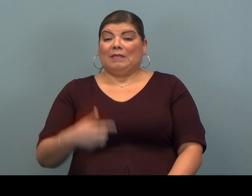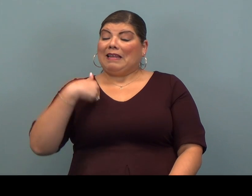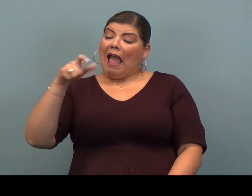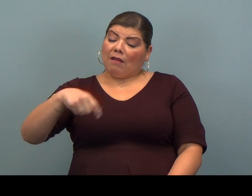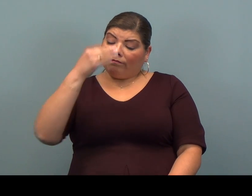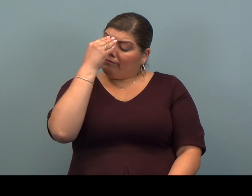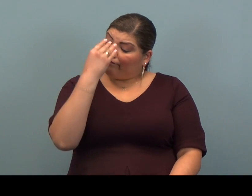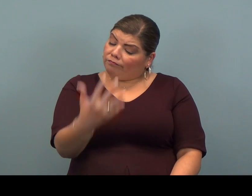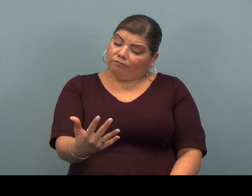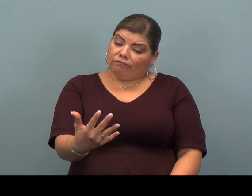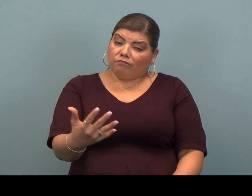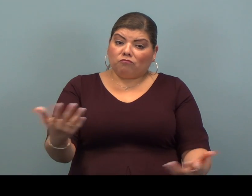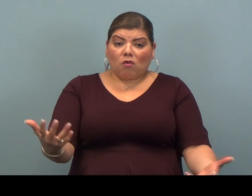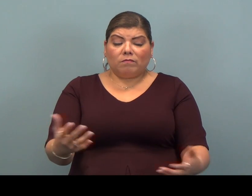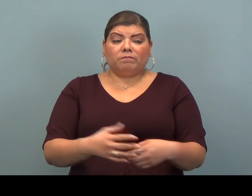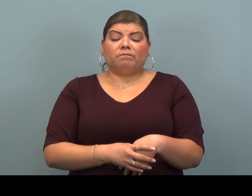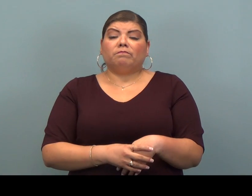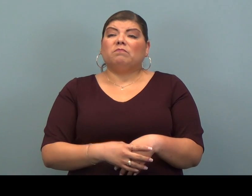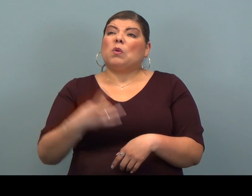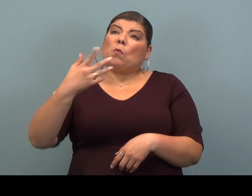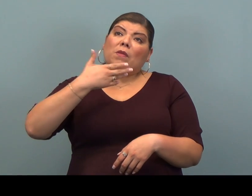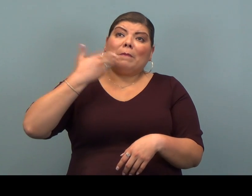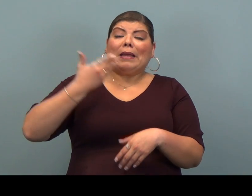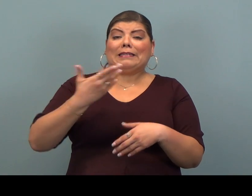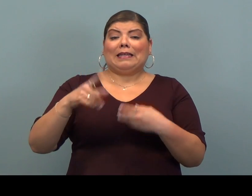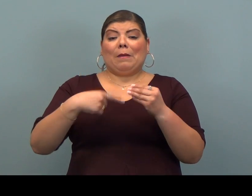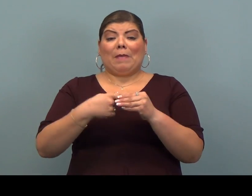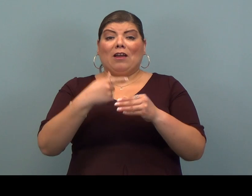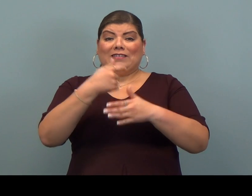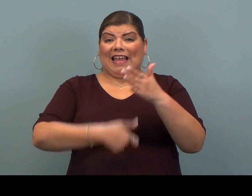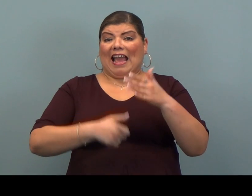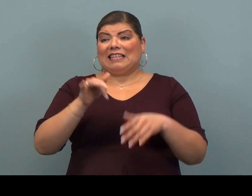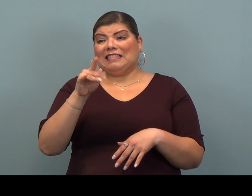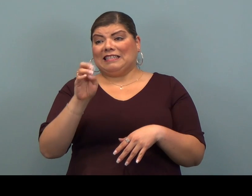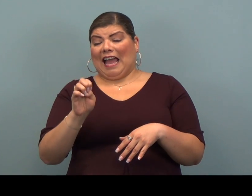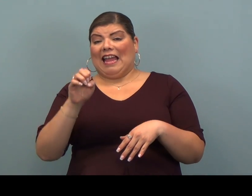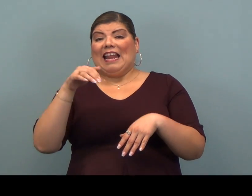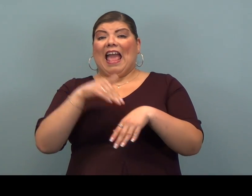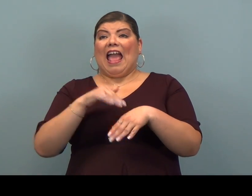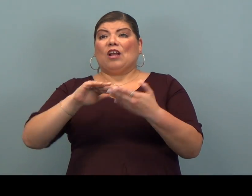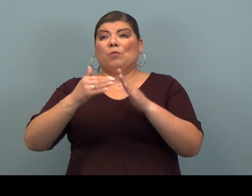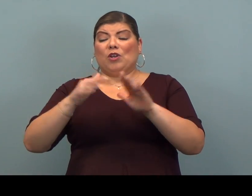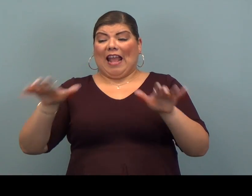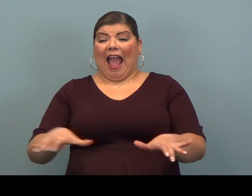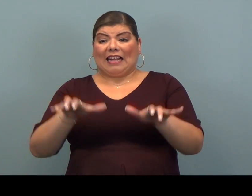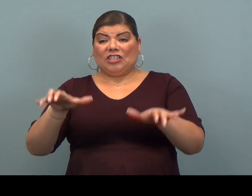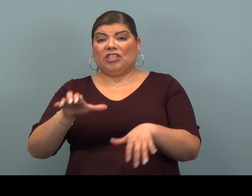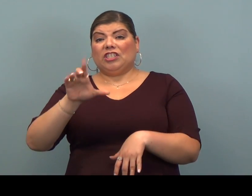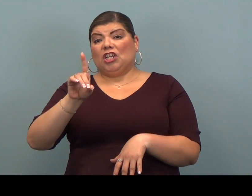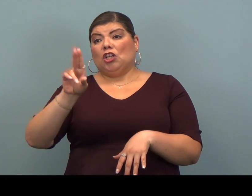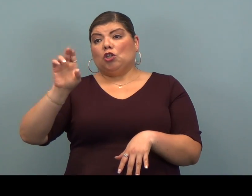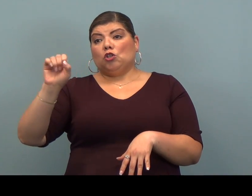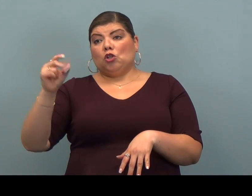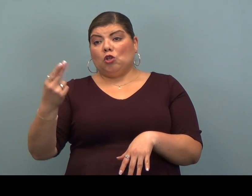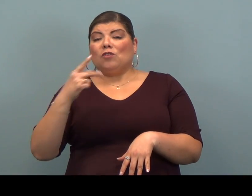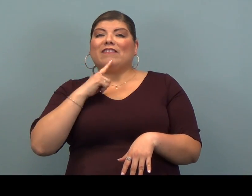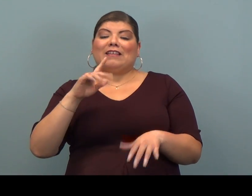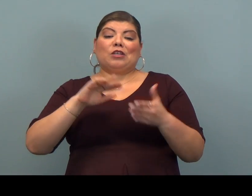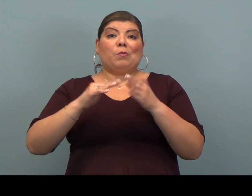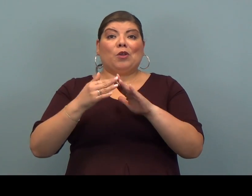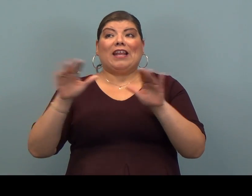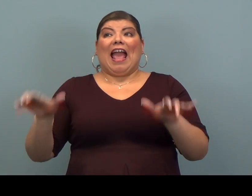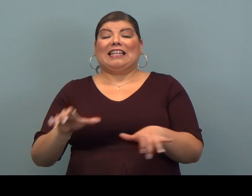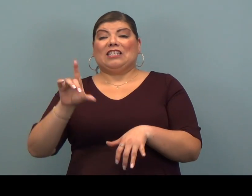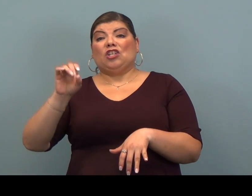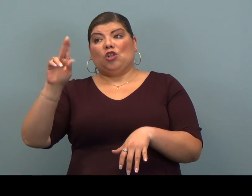I have to say that one of the best things about TaxSite at Community Action Duluth is that it's a Community